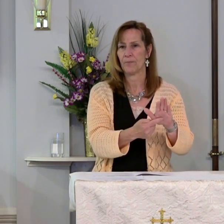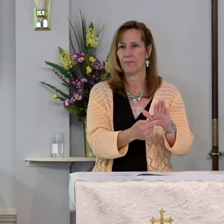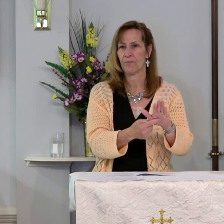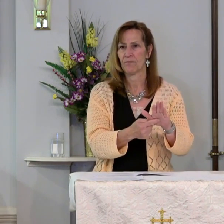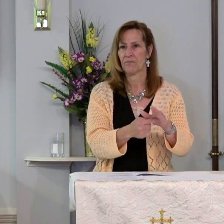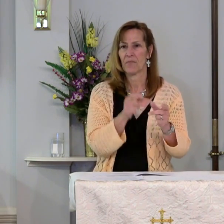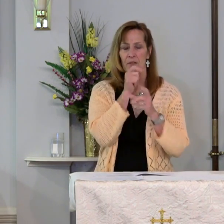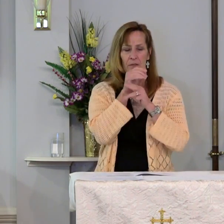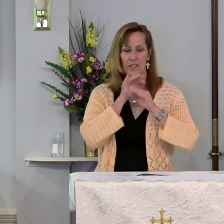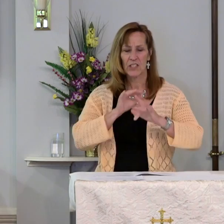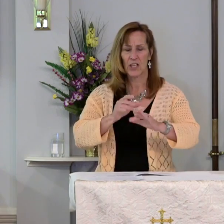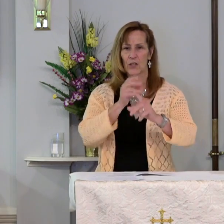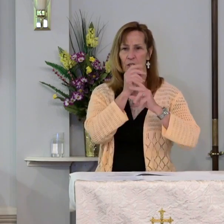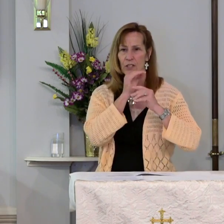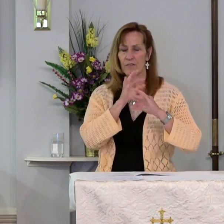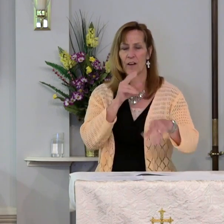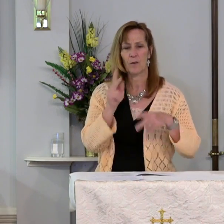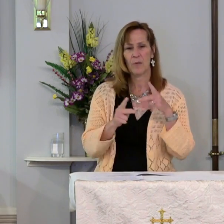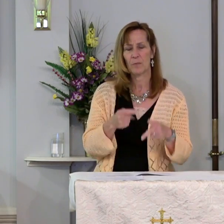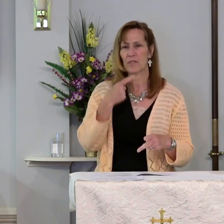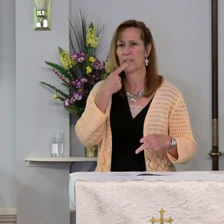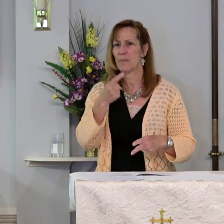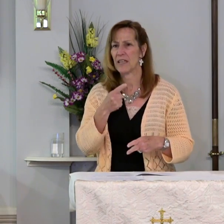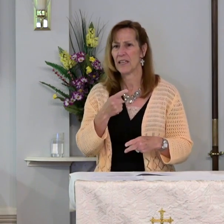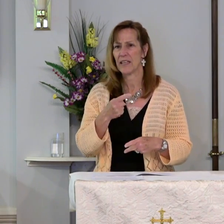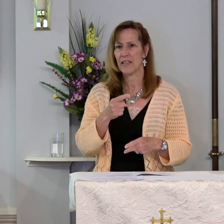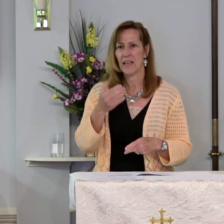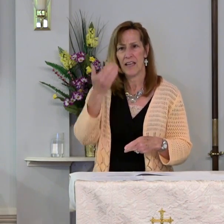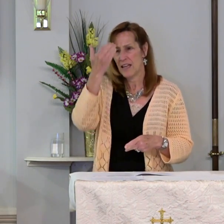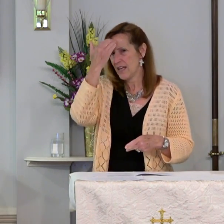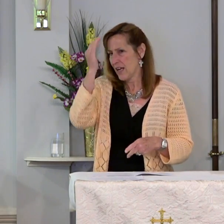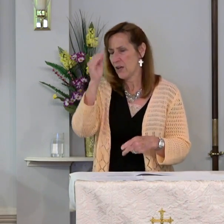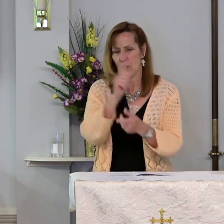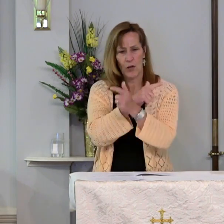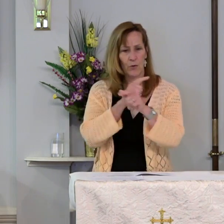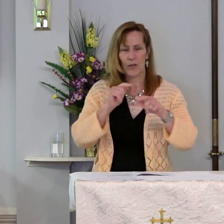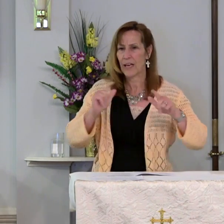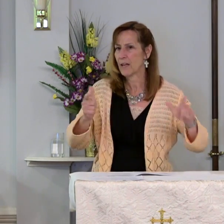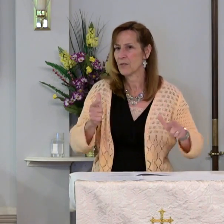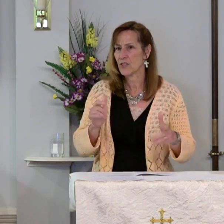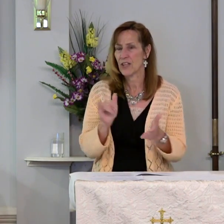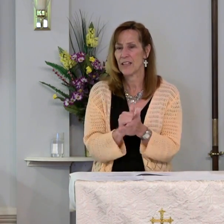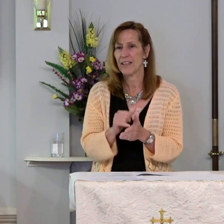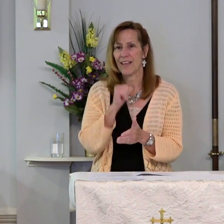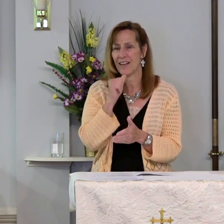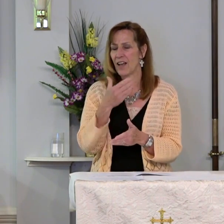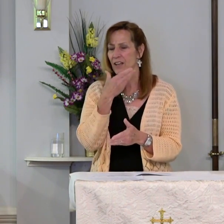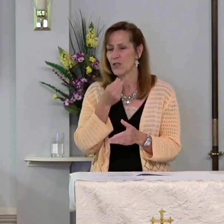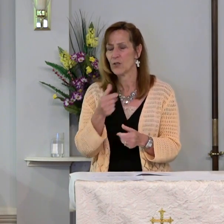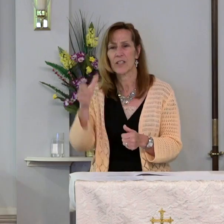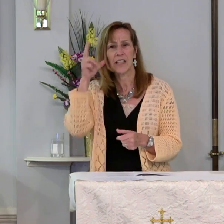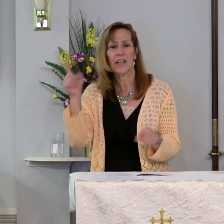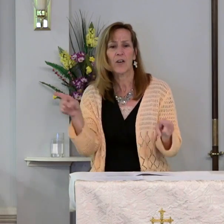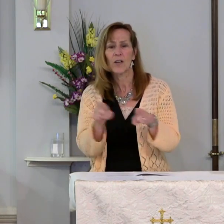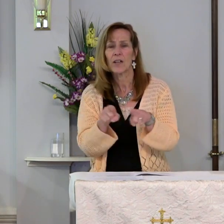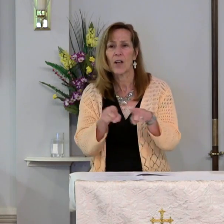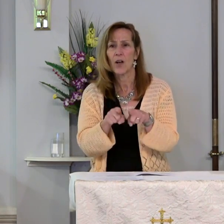Tongues of fire, people speaking in language that non-Jews can hear as their own.